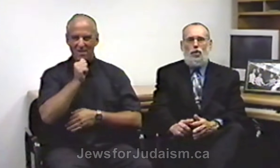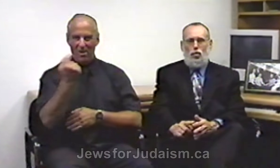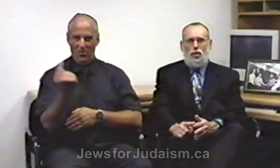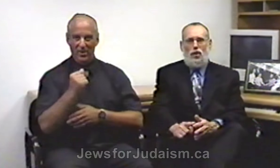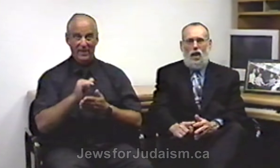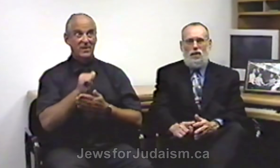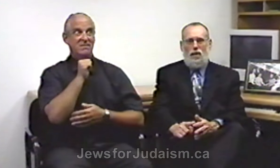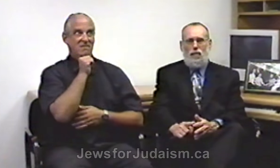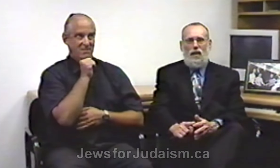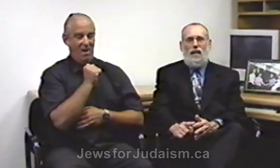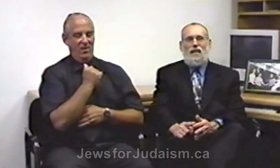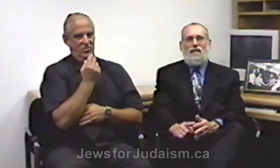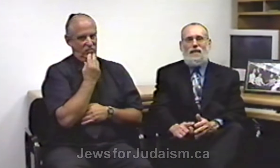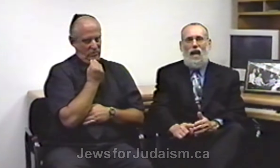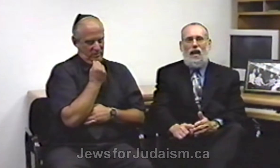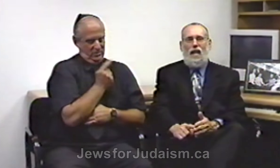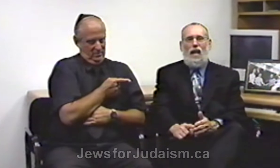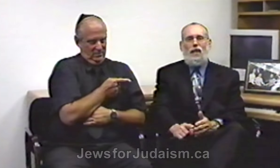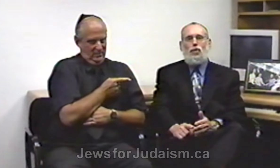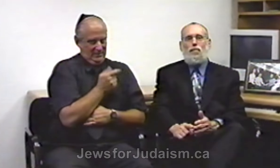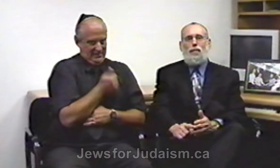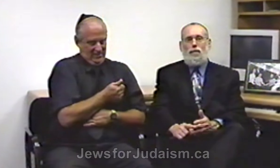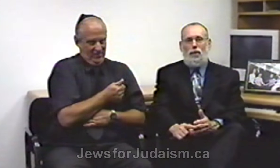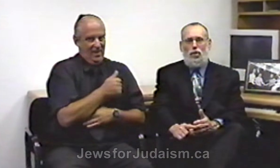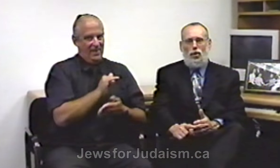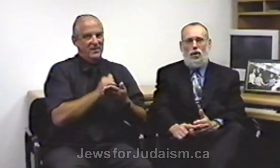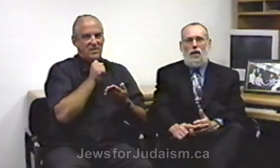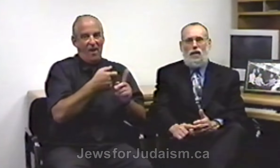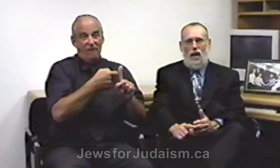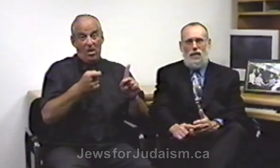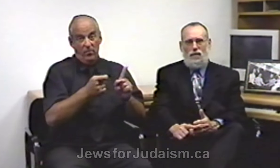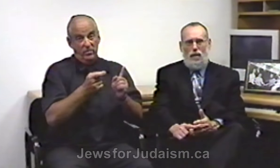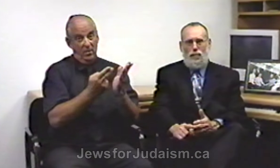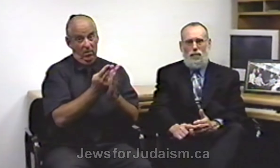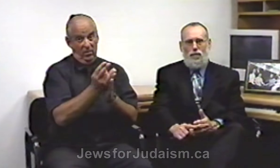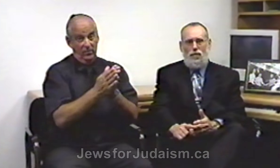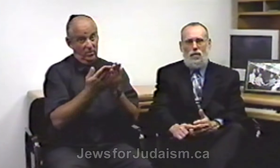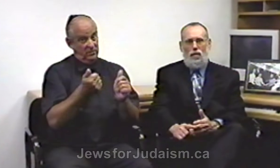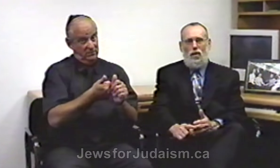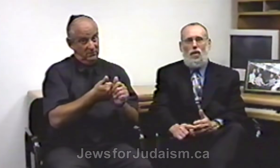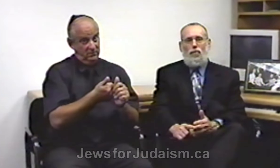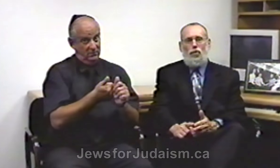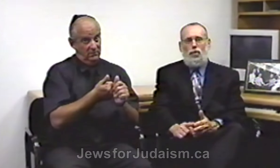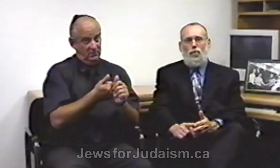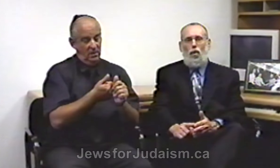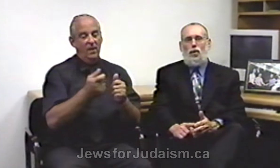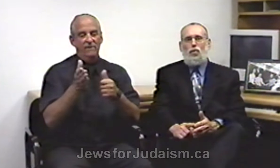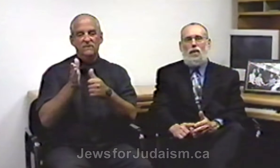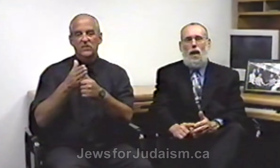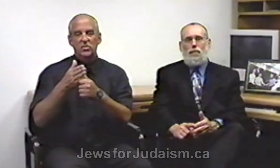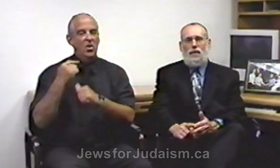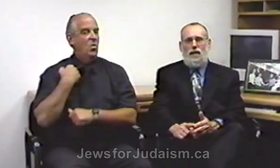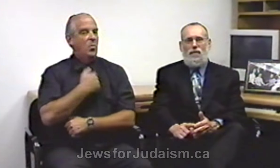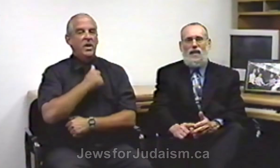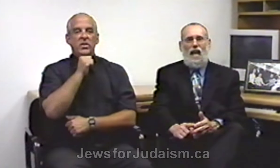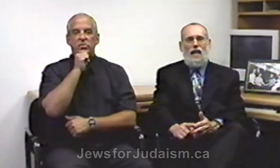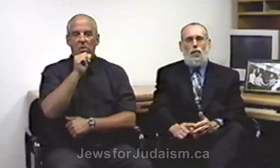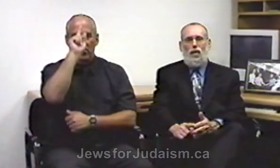a Jewish concept, it is not a biblical concept. First of all, we do not believe that anyone